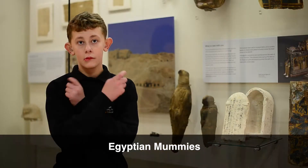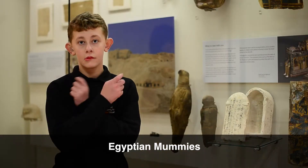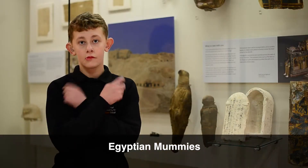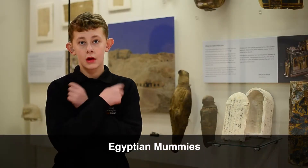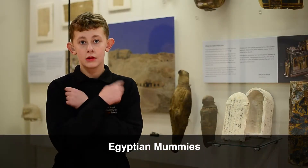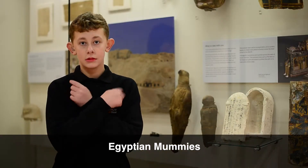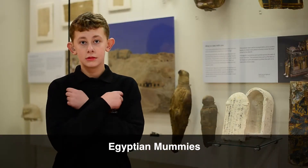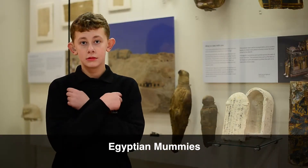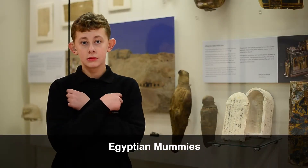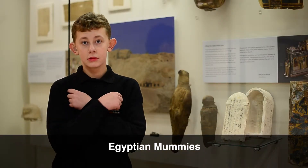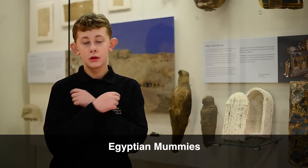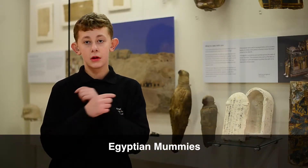Egyptian mummies